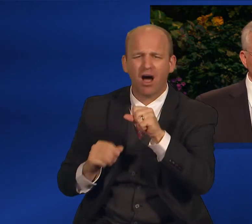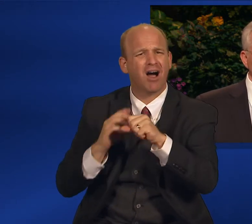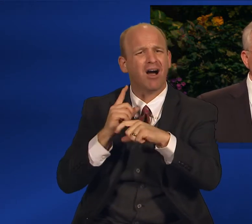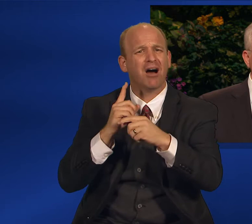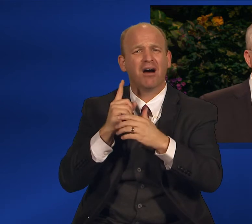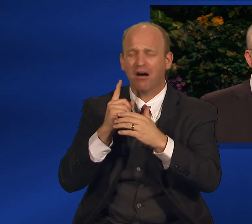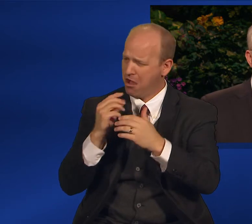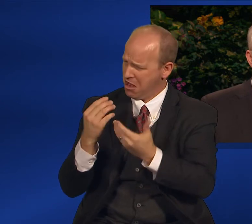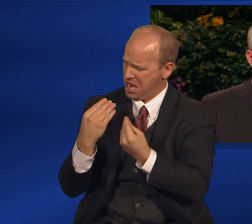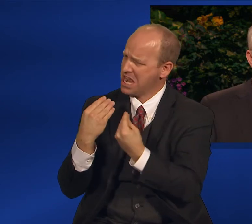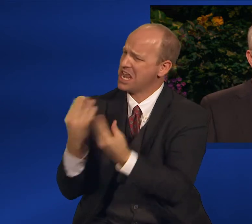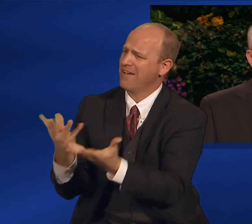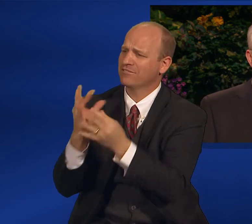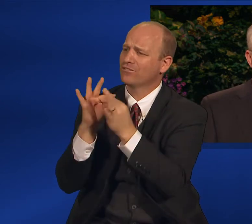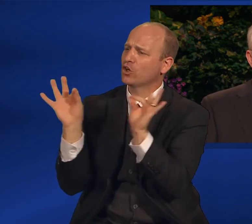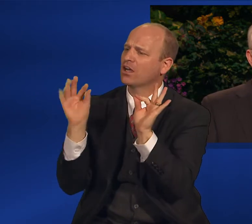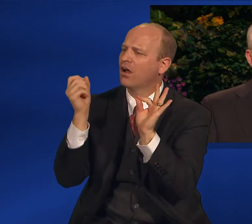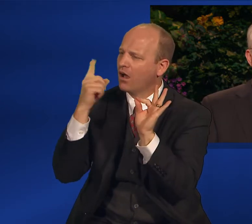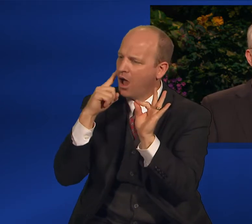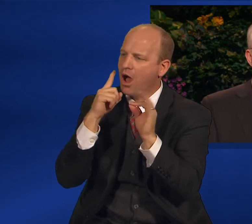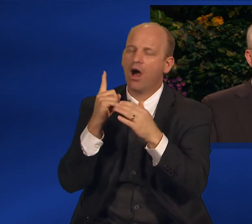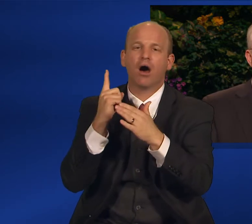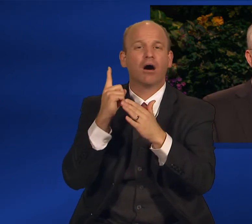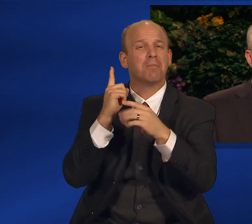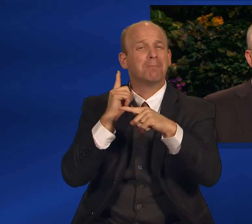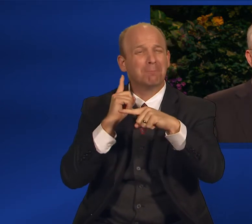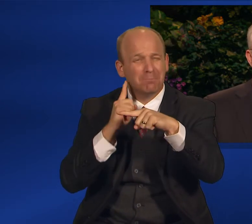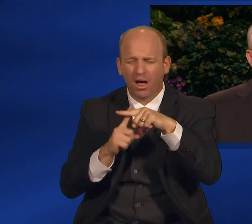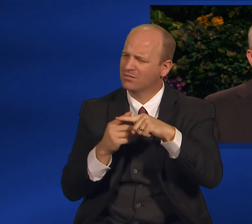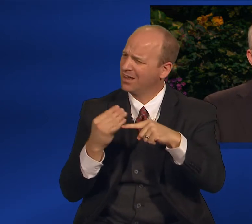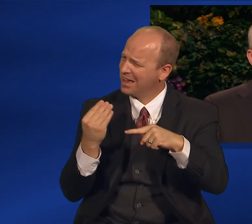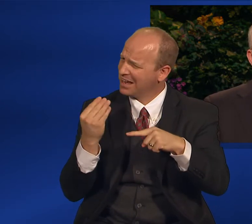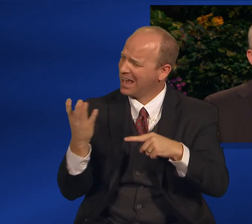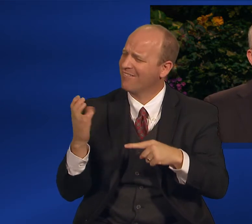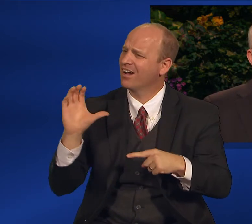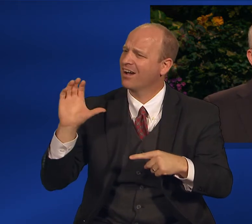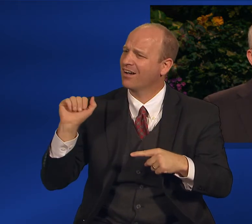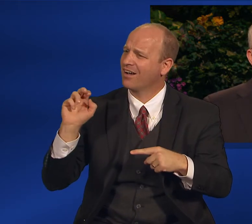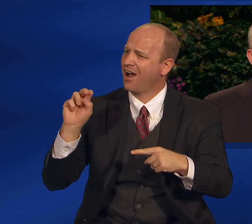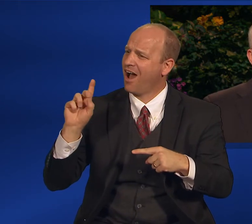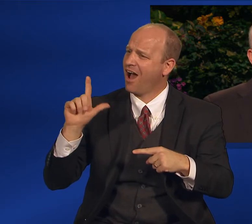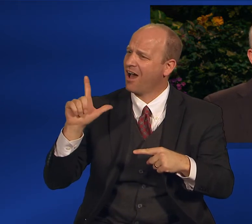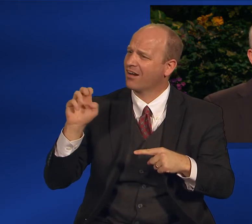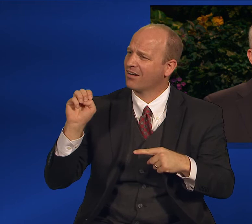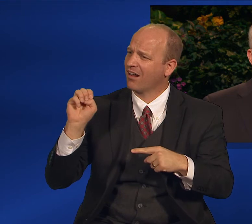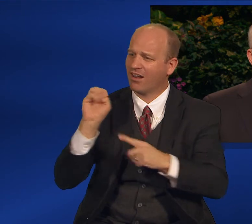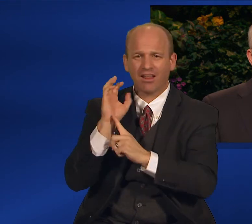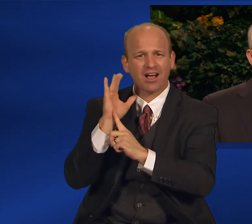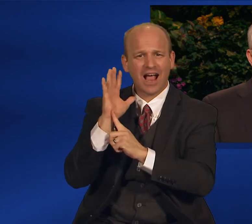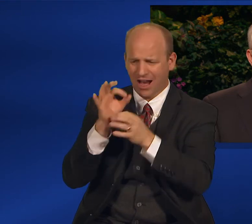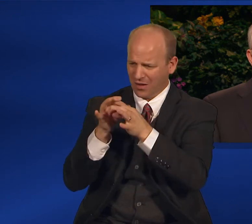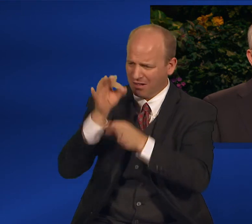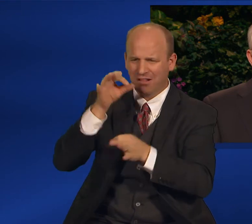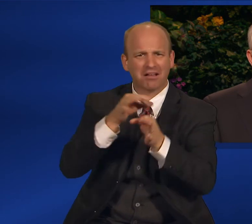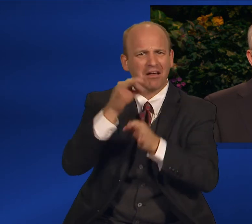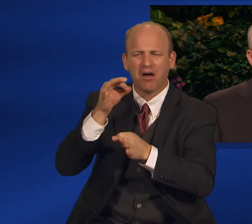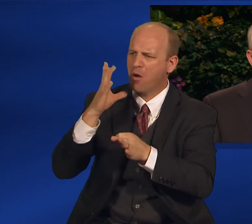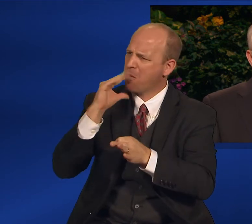which are silver like the rest and would bring 200 francs. Why did you not take them along with your plates?